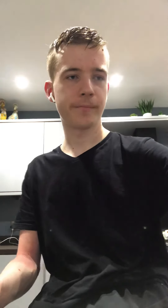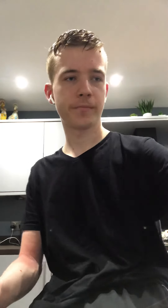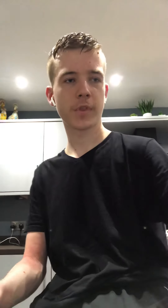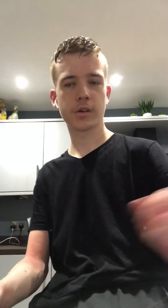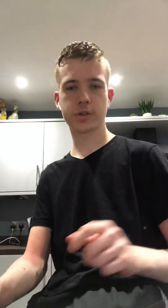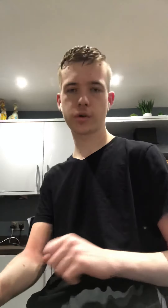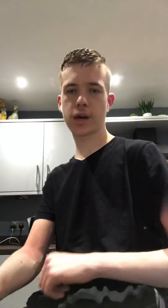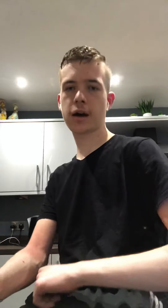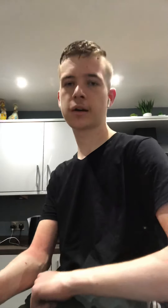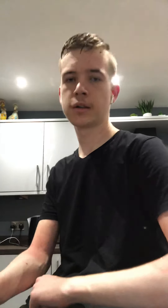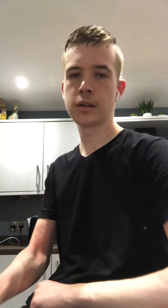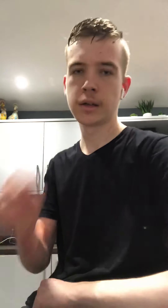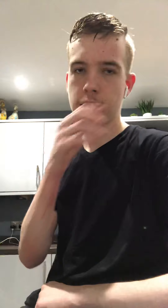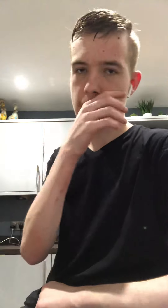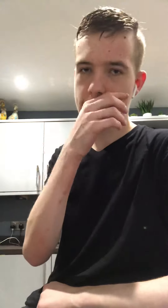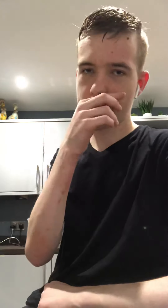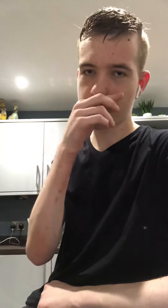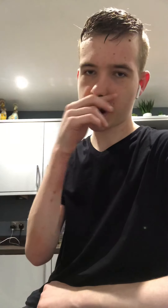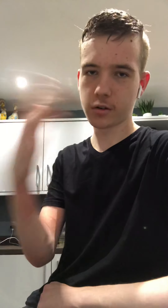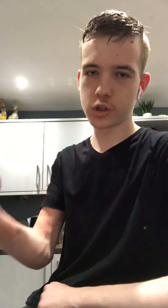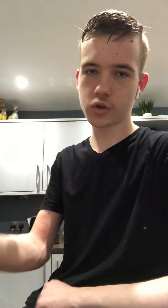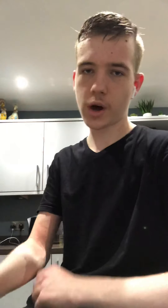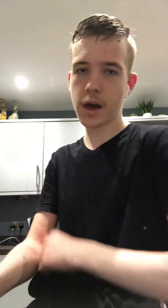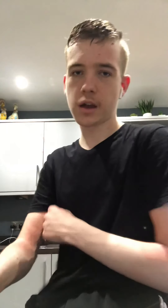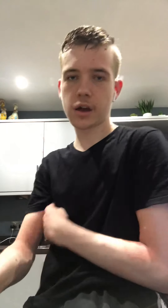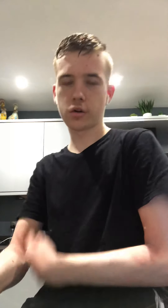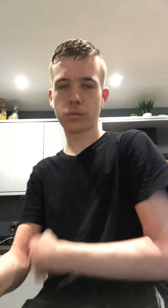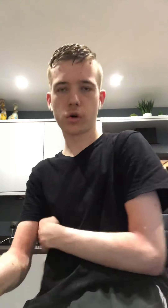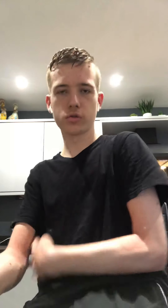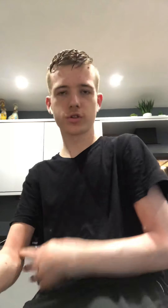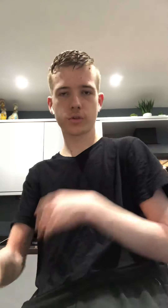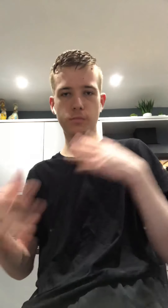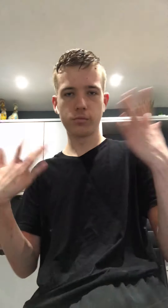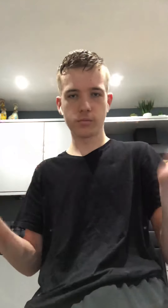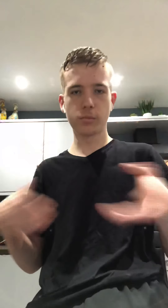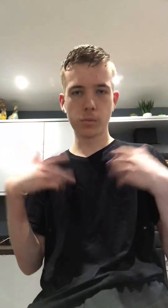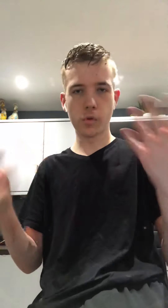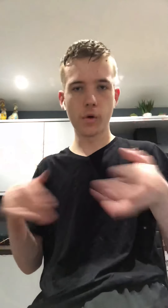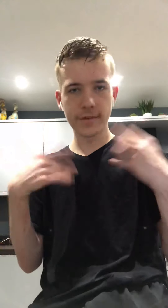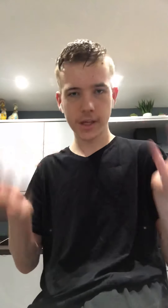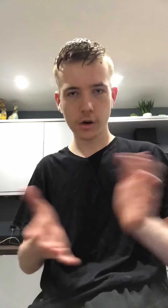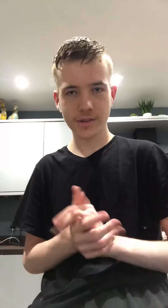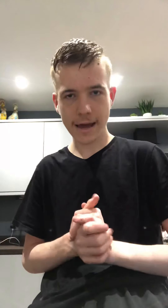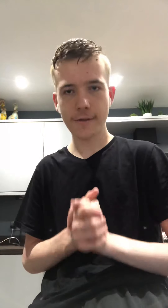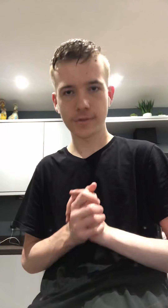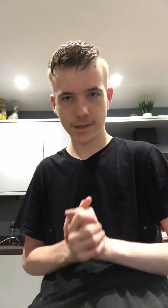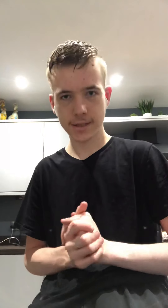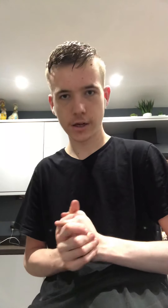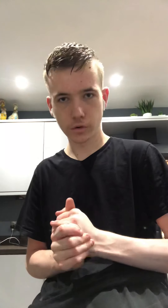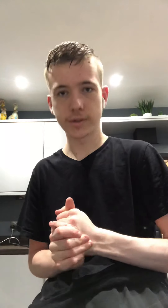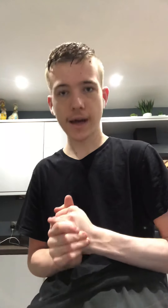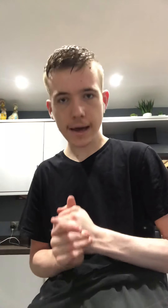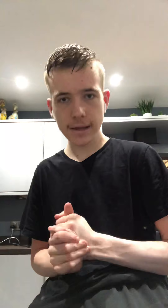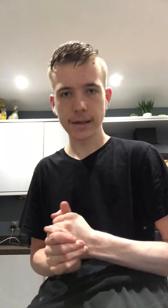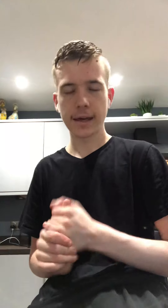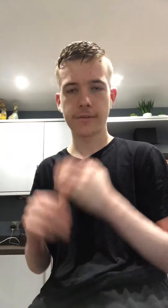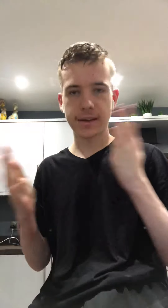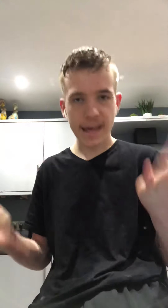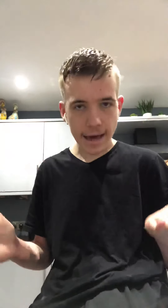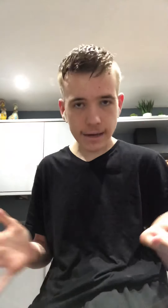So yeah, I'm going to try and upload some more videos every single day if I can